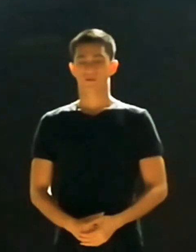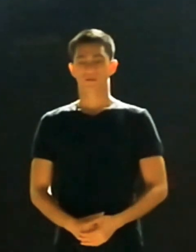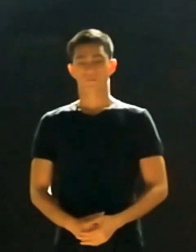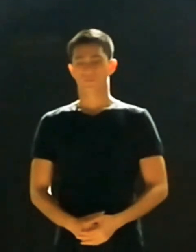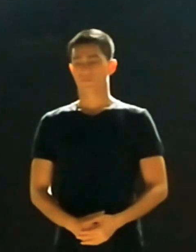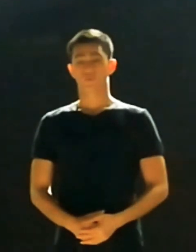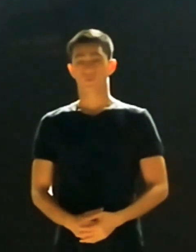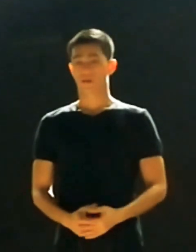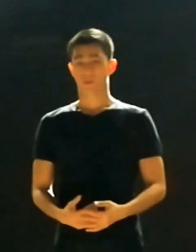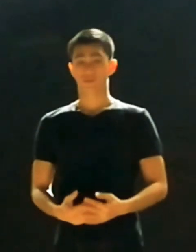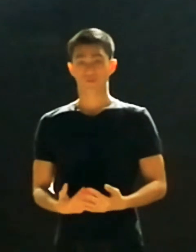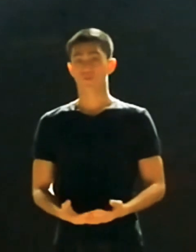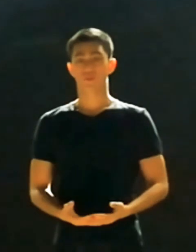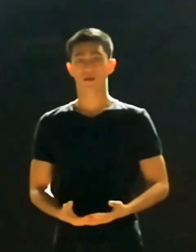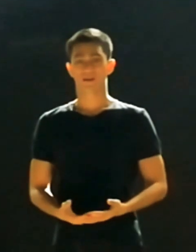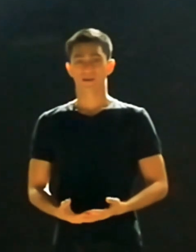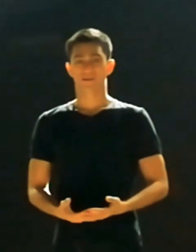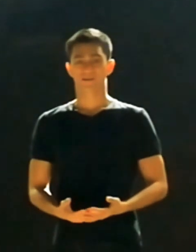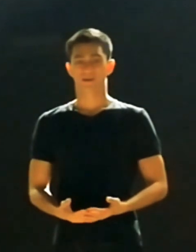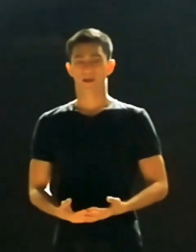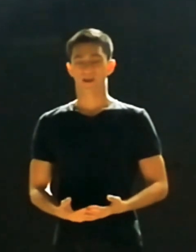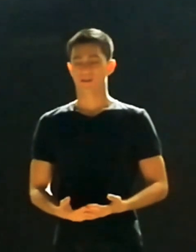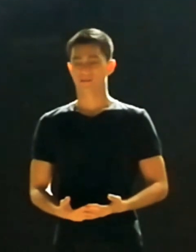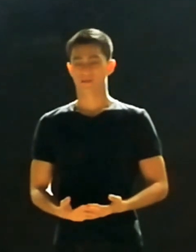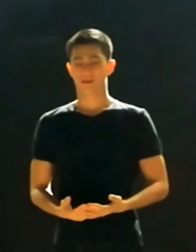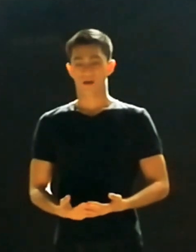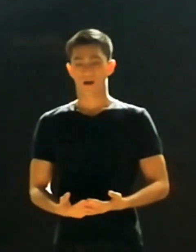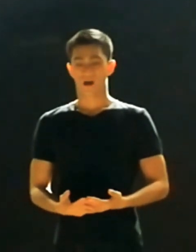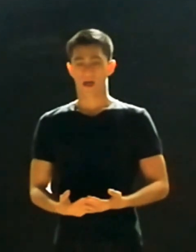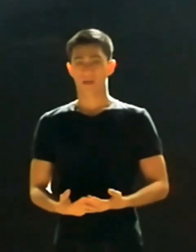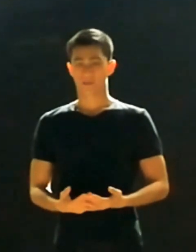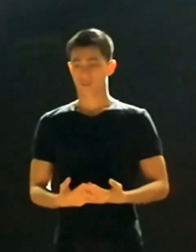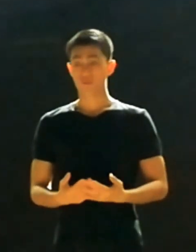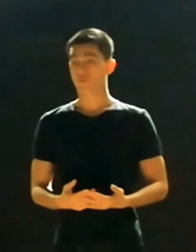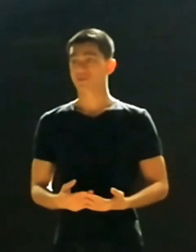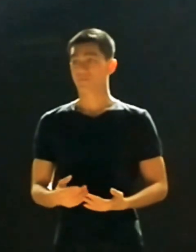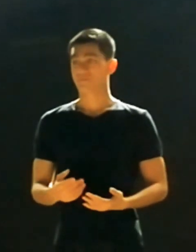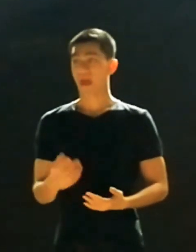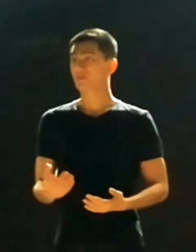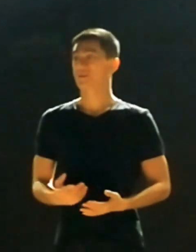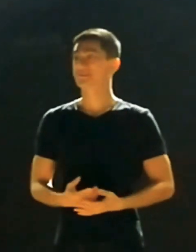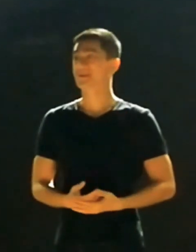So, we're in a zoo, and I go straight to the penguins,